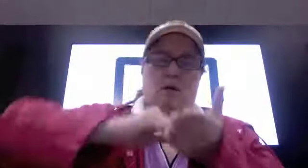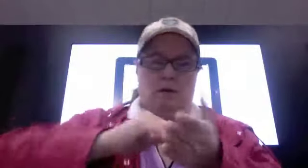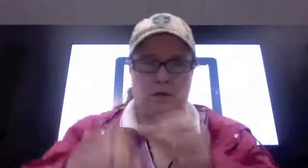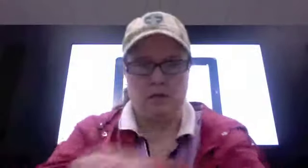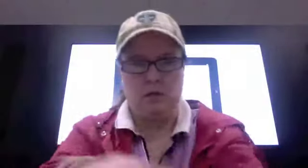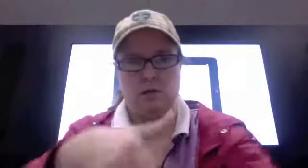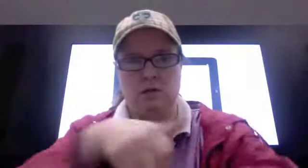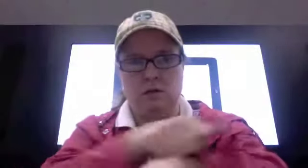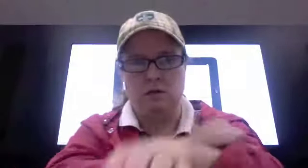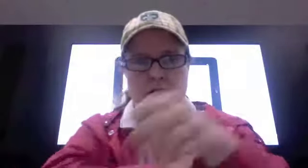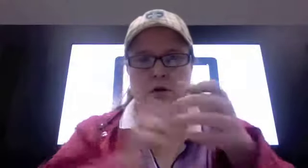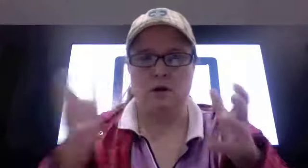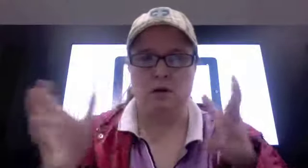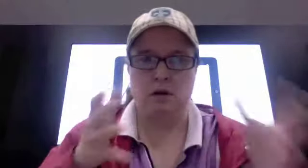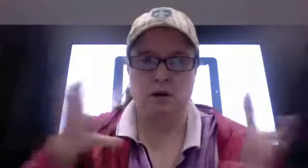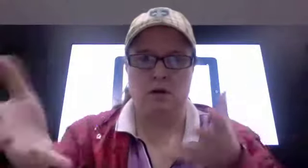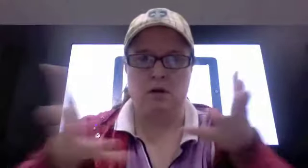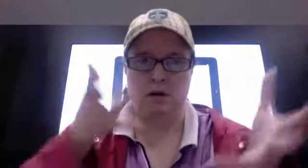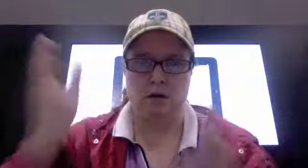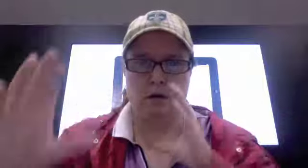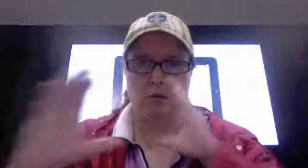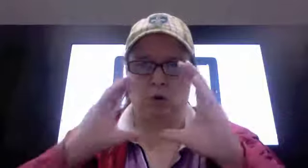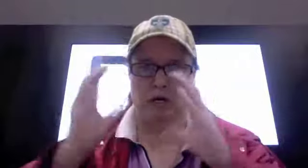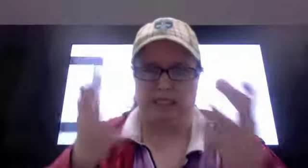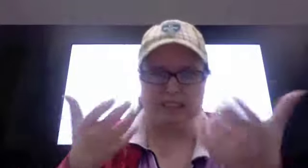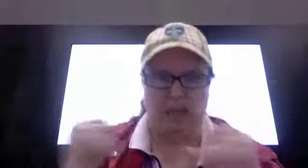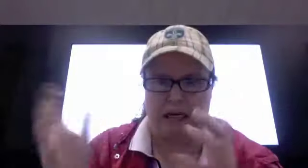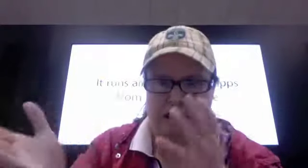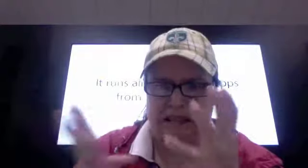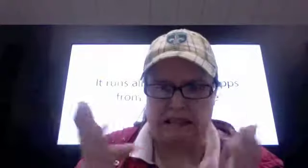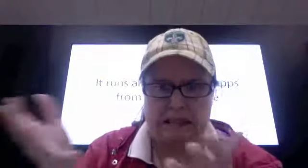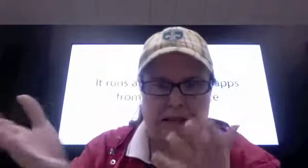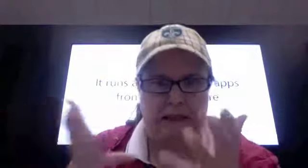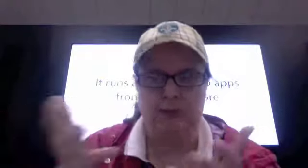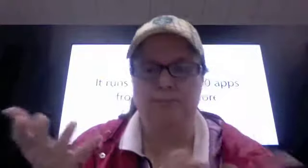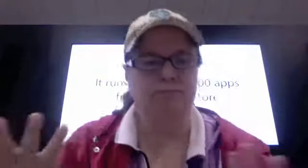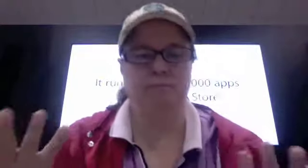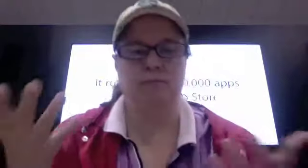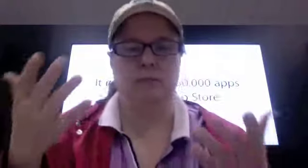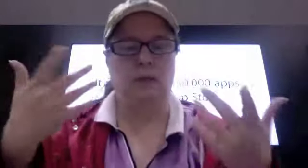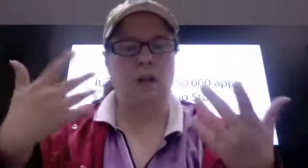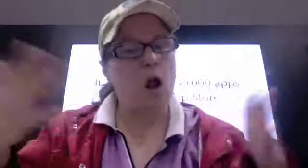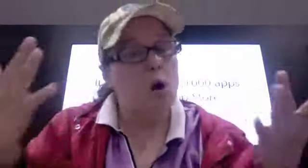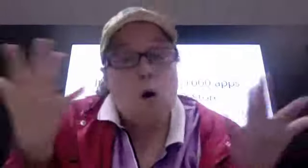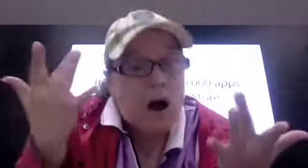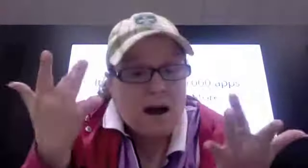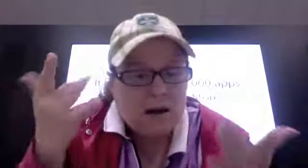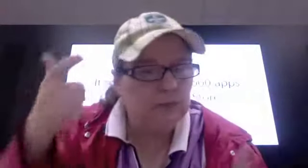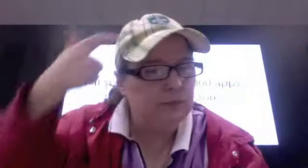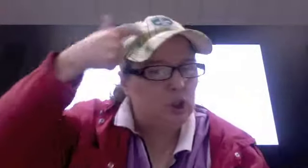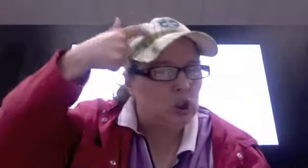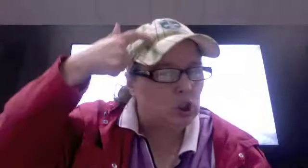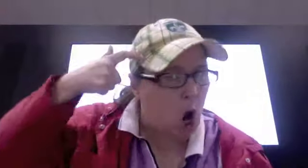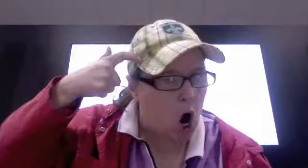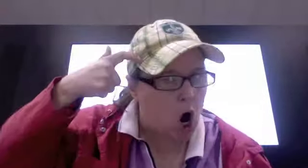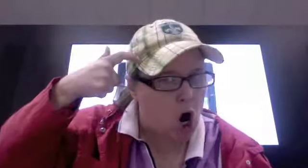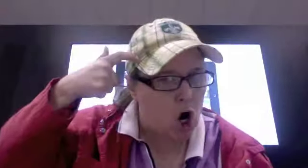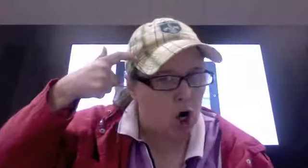Hey, can I just ask for Maggie? Do you like your iPhone? Or you like your iPhone? Oh, it's exactly, it's almost